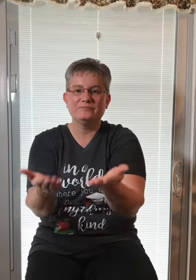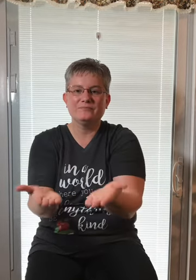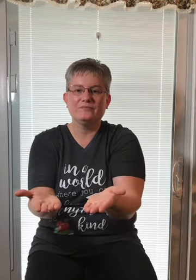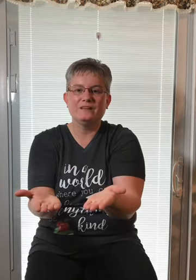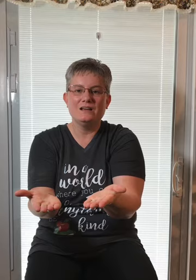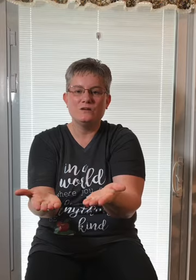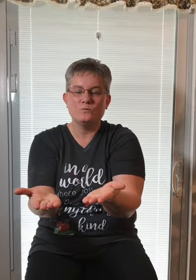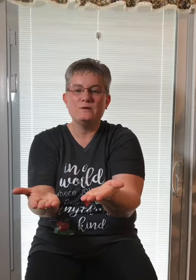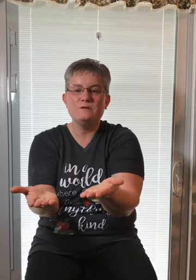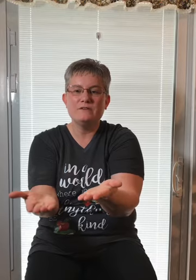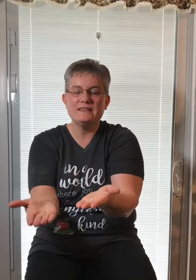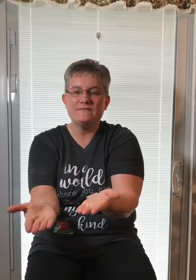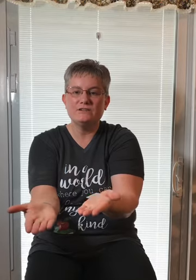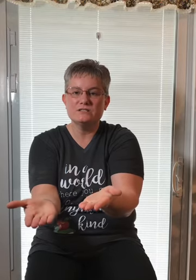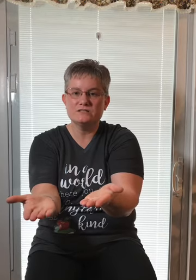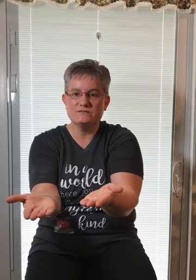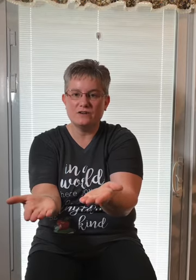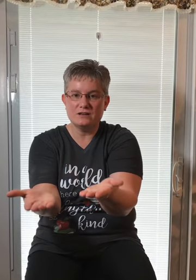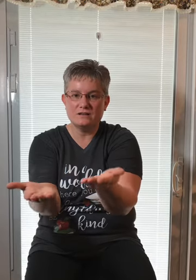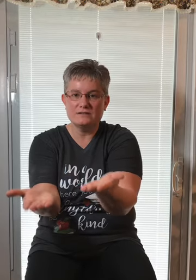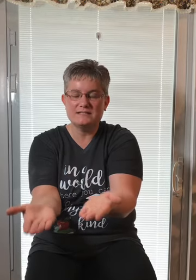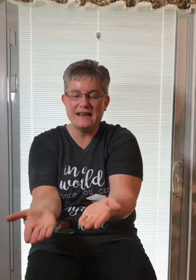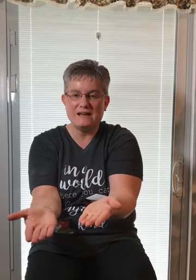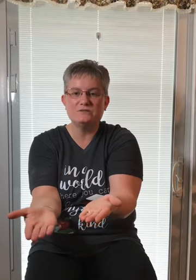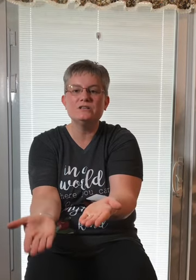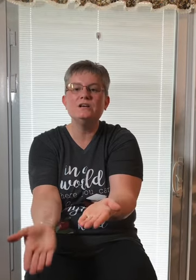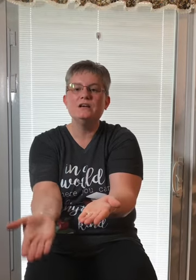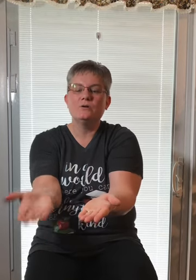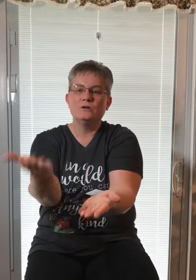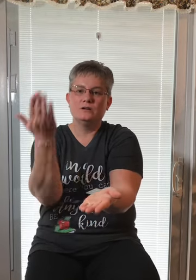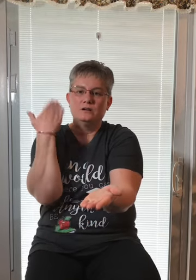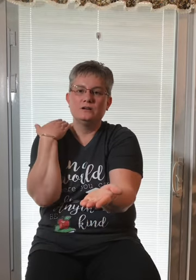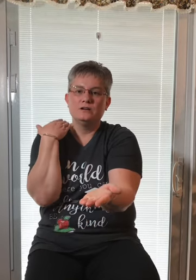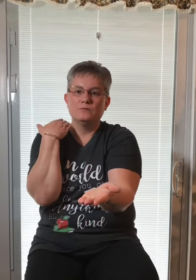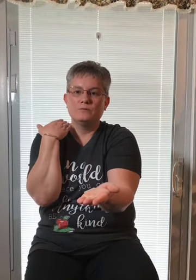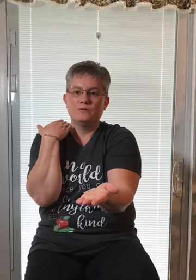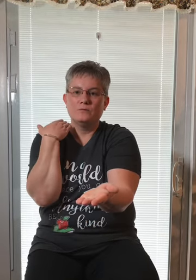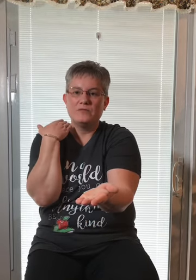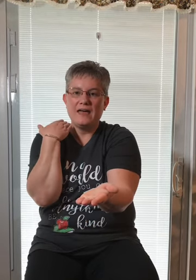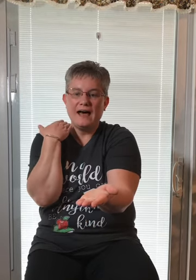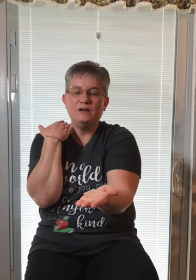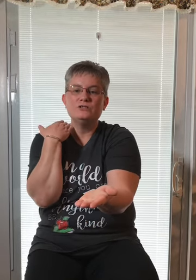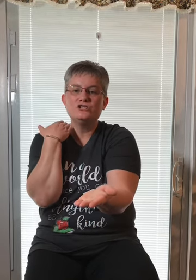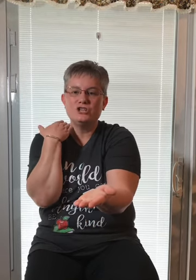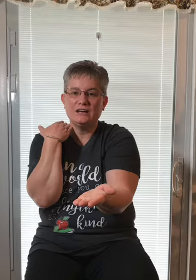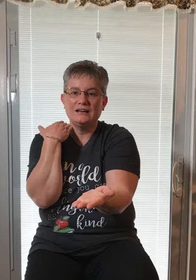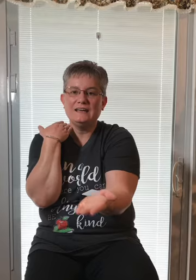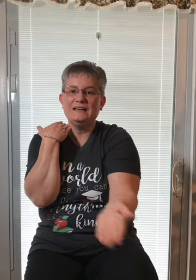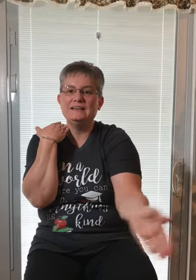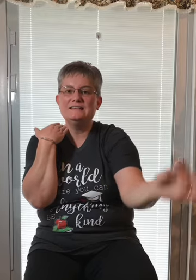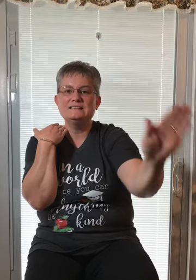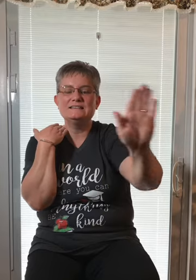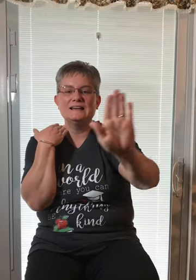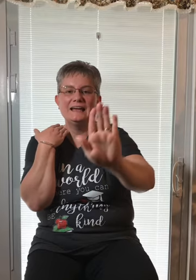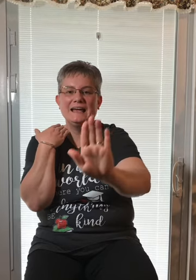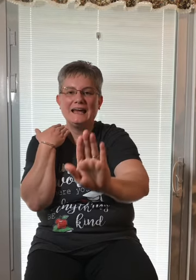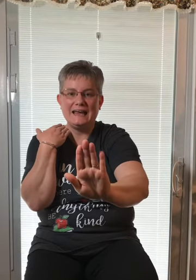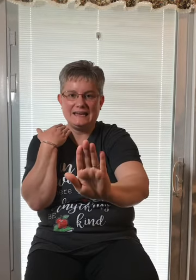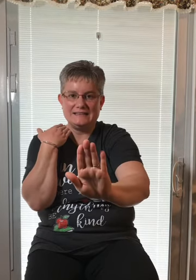Removing that first sound. Without ch is ants.